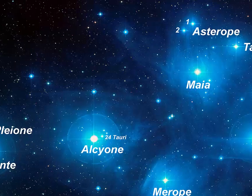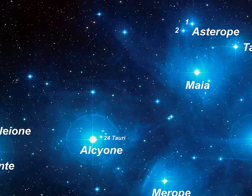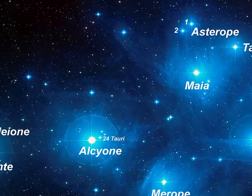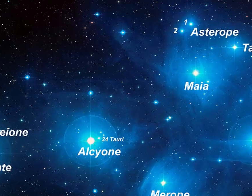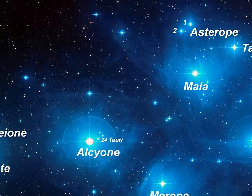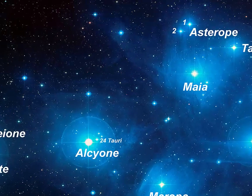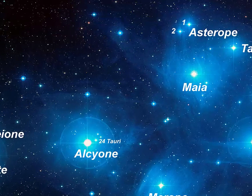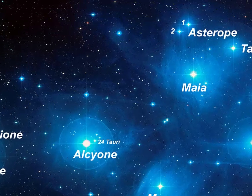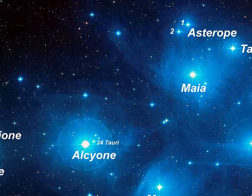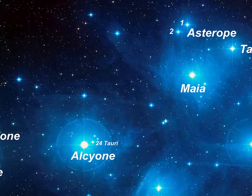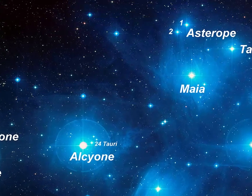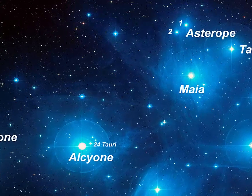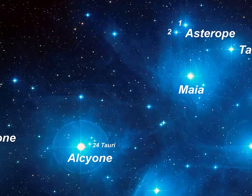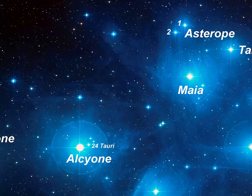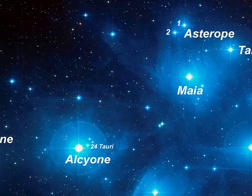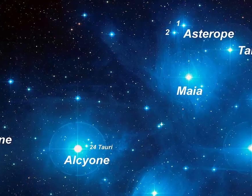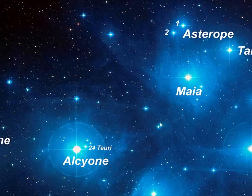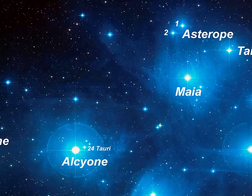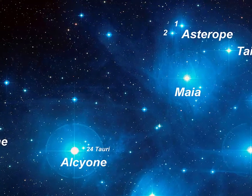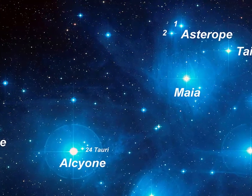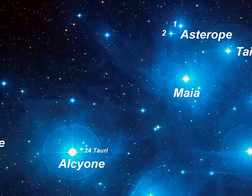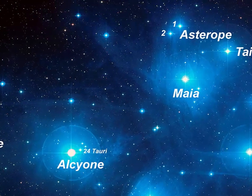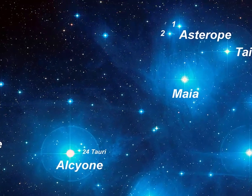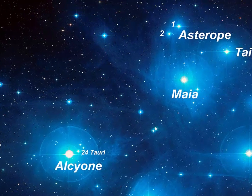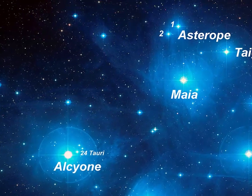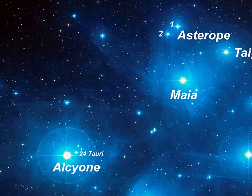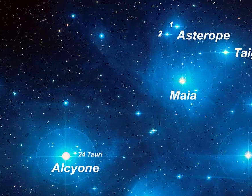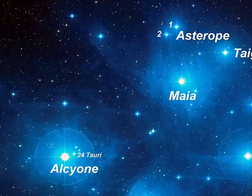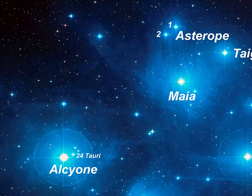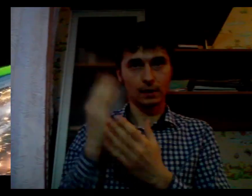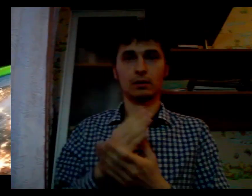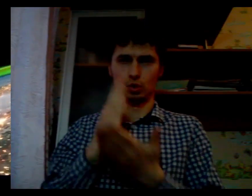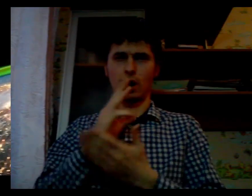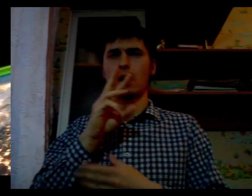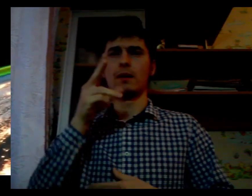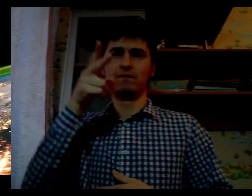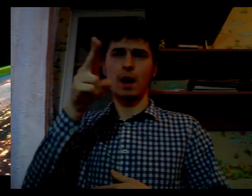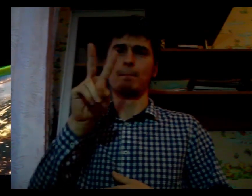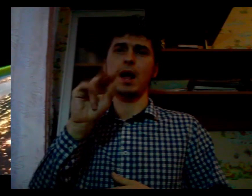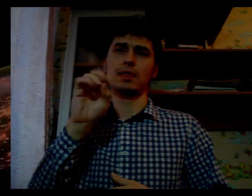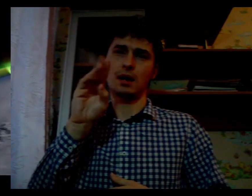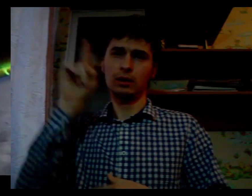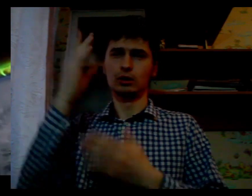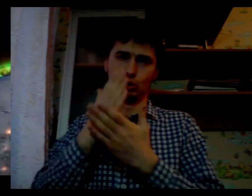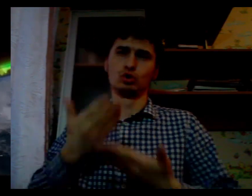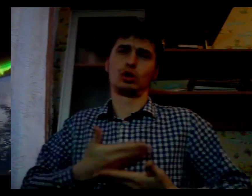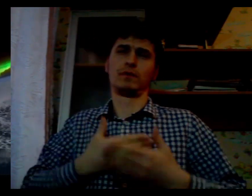Realizing this goal will require an intrapreneurial spirit, an new generation of scientists